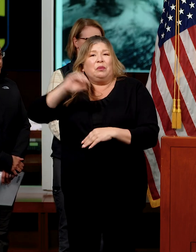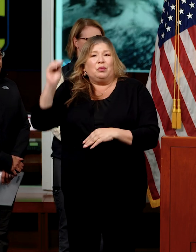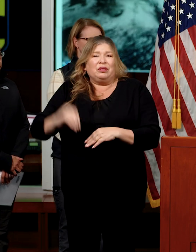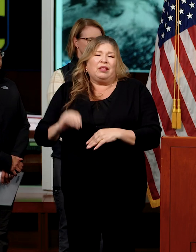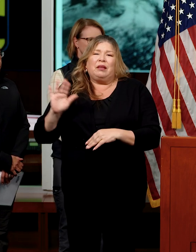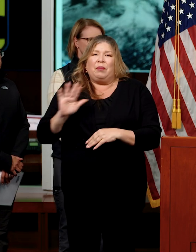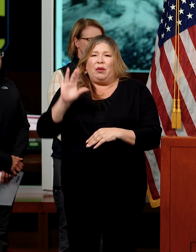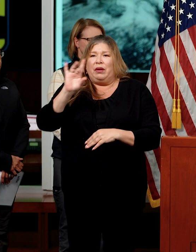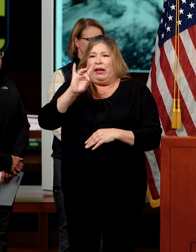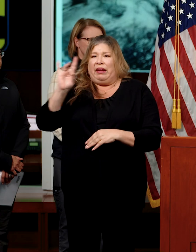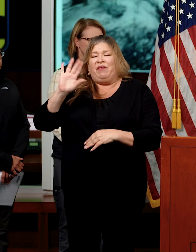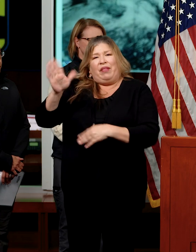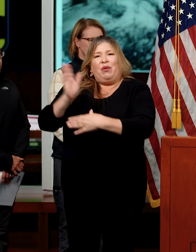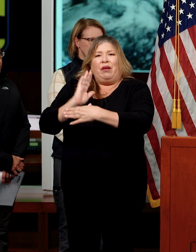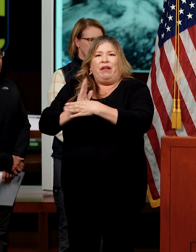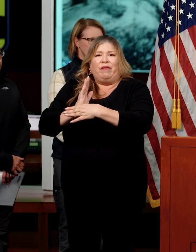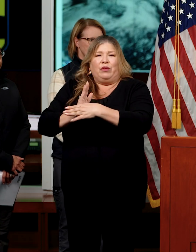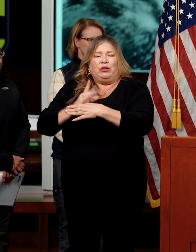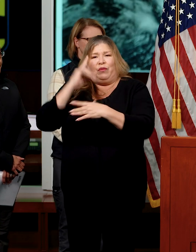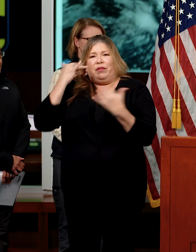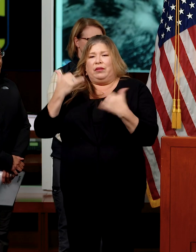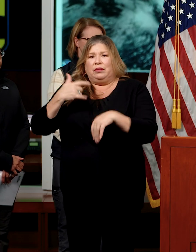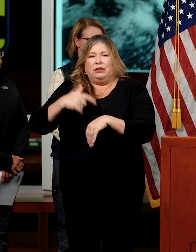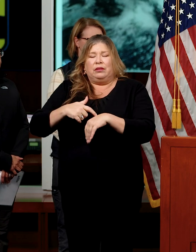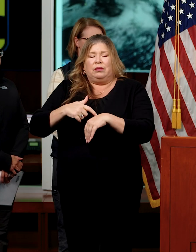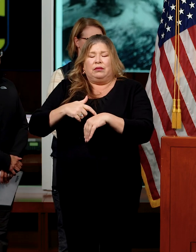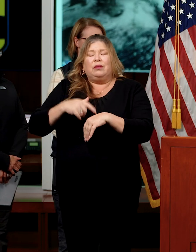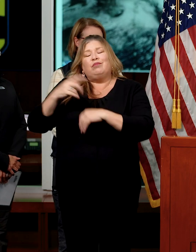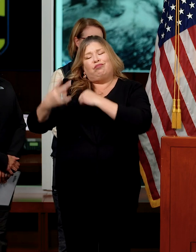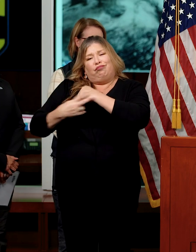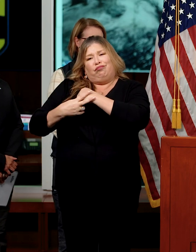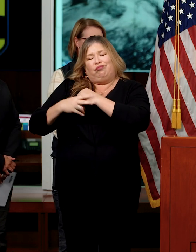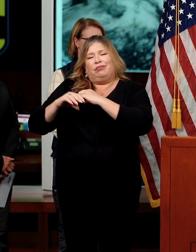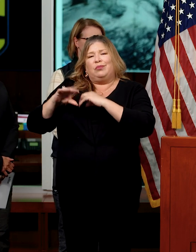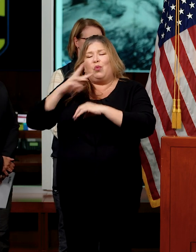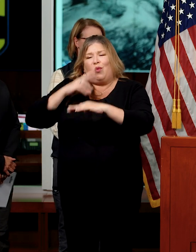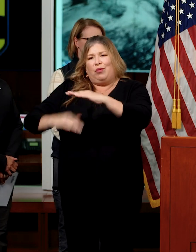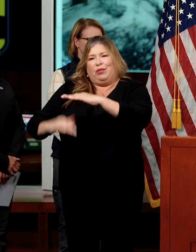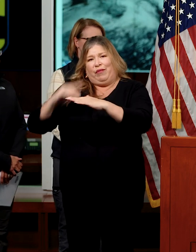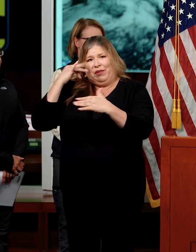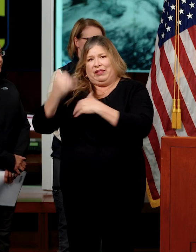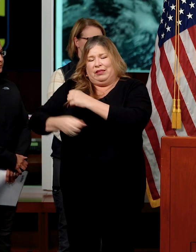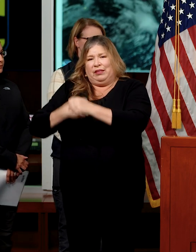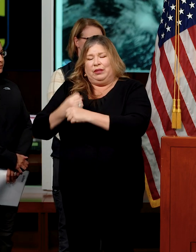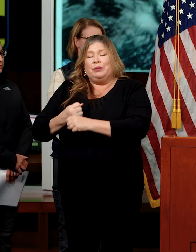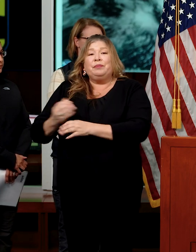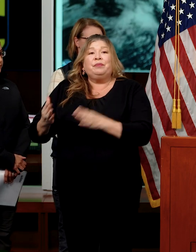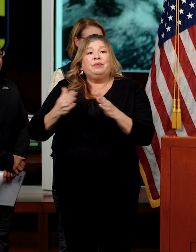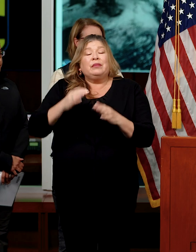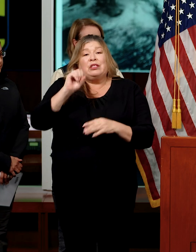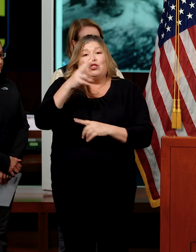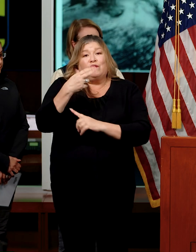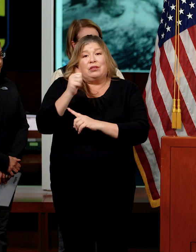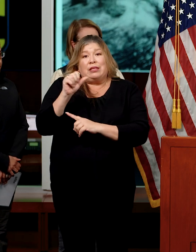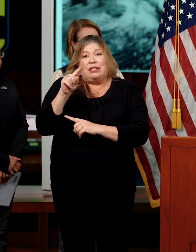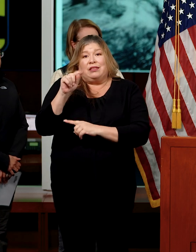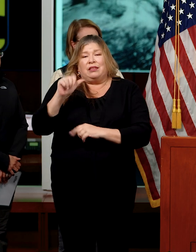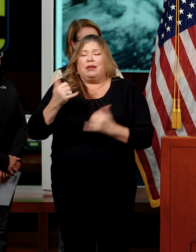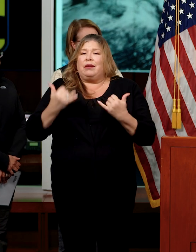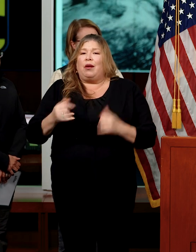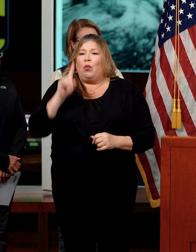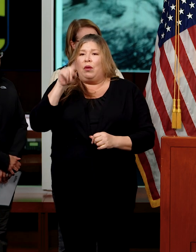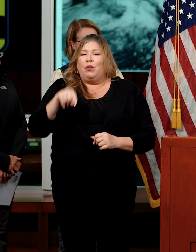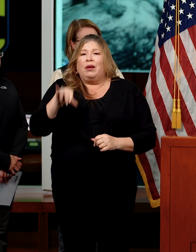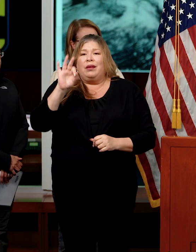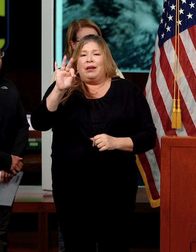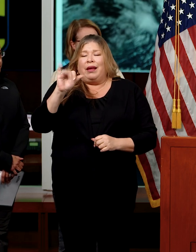about 88% of its average storage for this time of year. Shasta is at about 1.9